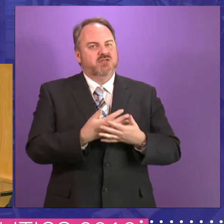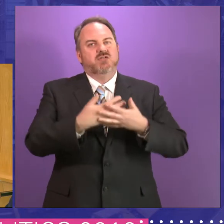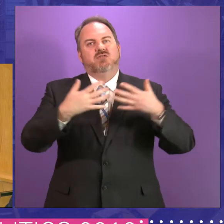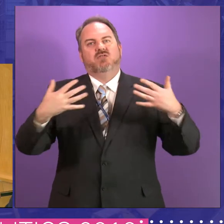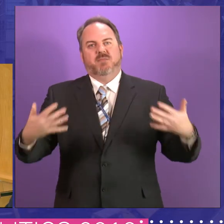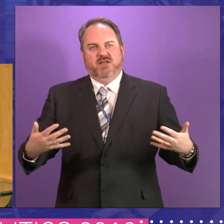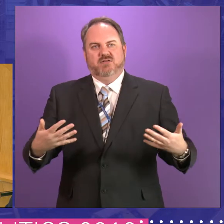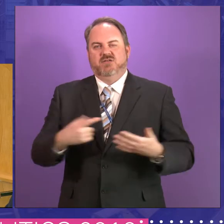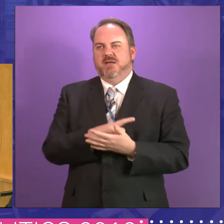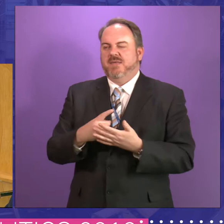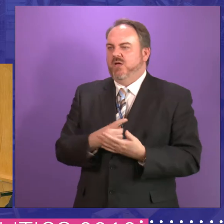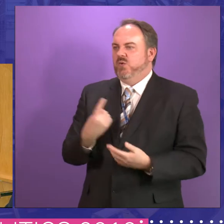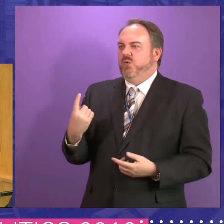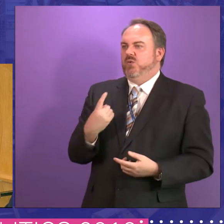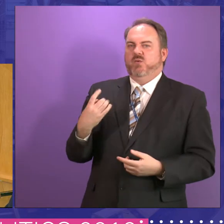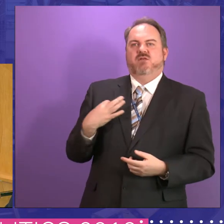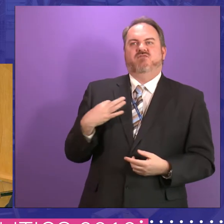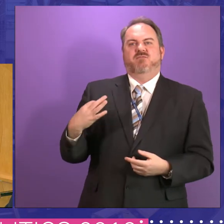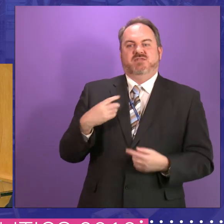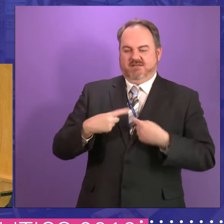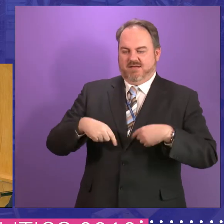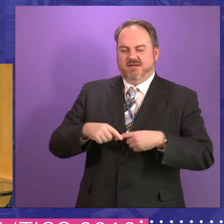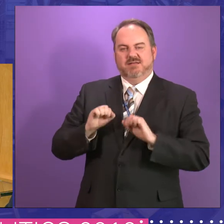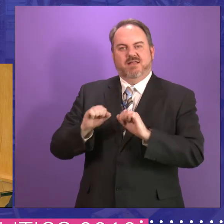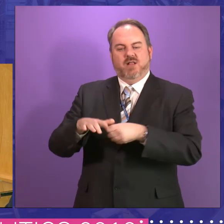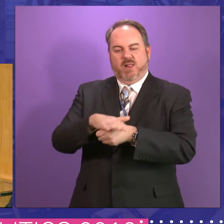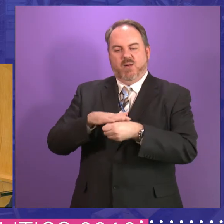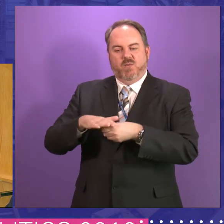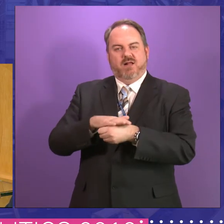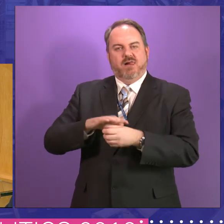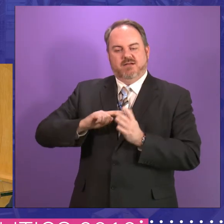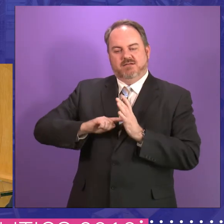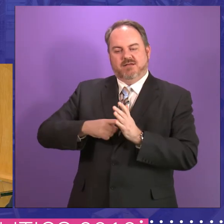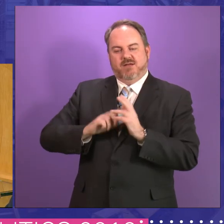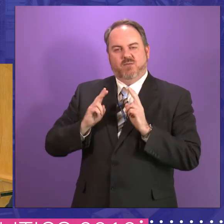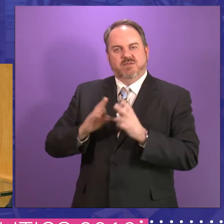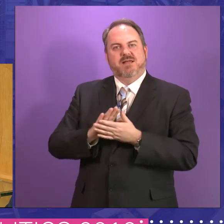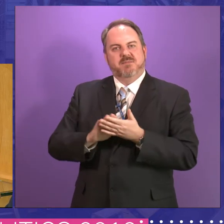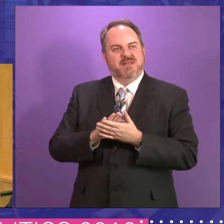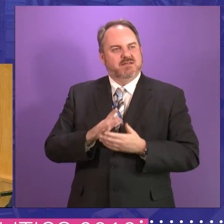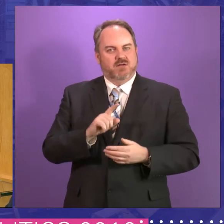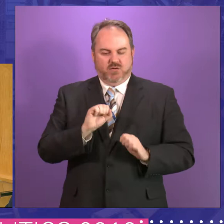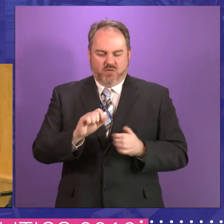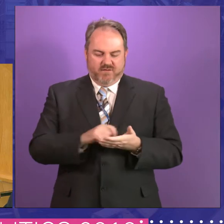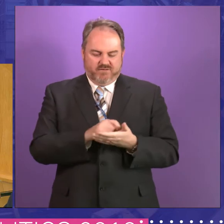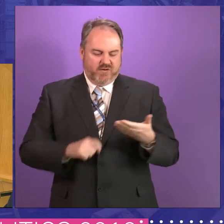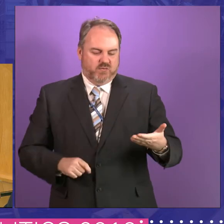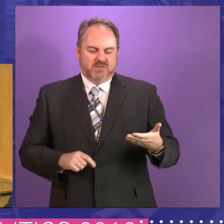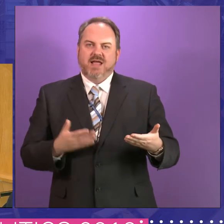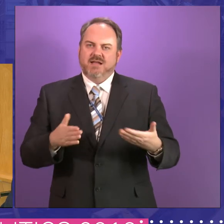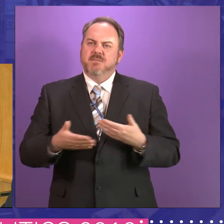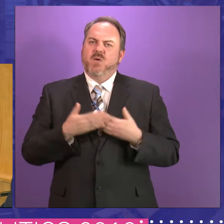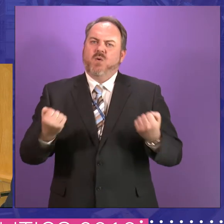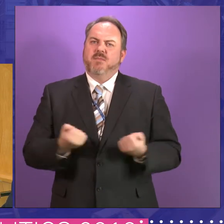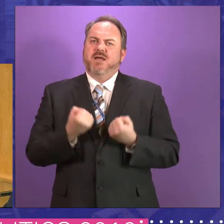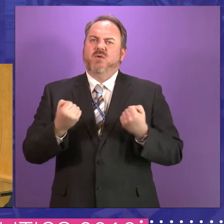of who sits and represents those in the town halls and made sure that, that your vote actually counted. And I think that's, that was to be applauded, but the